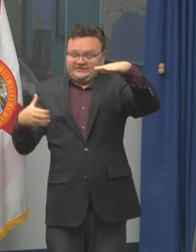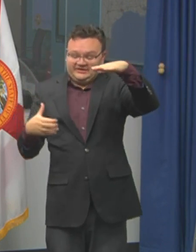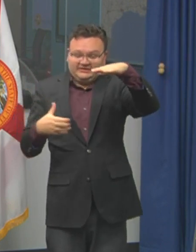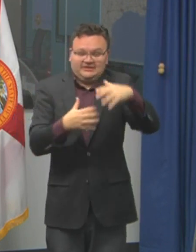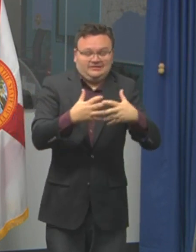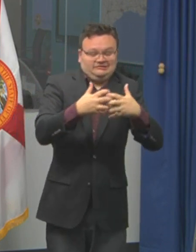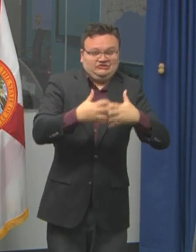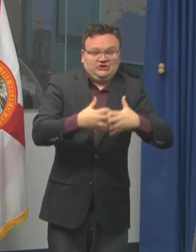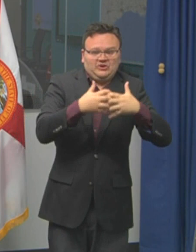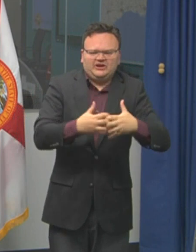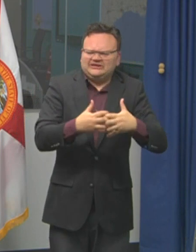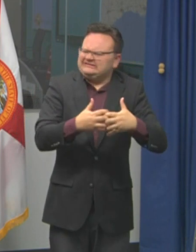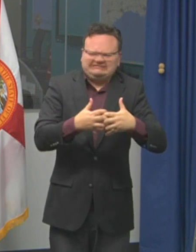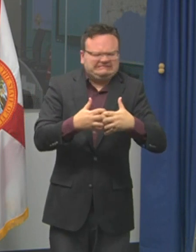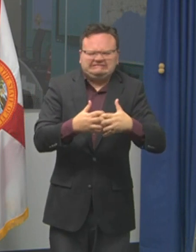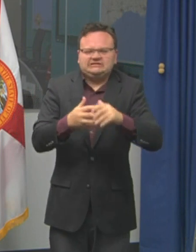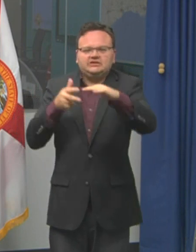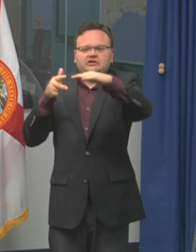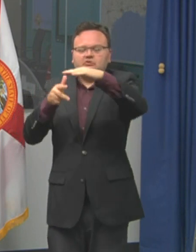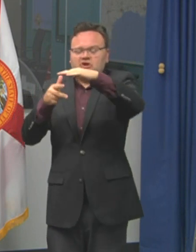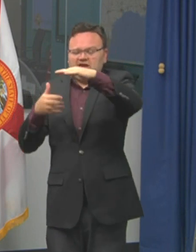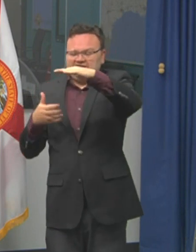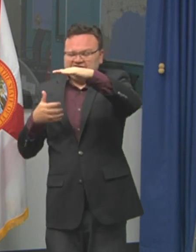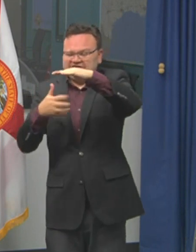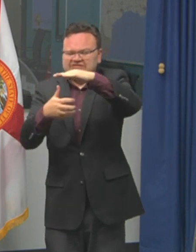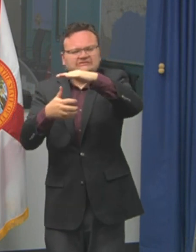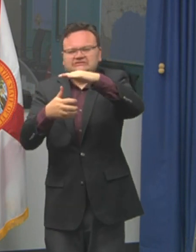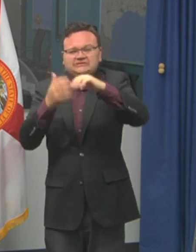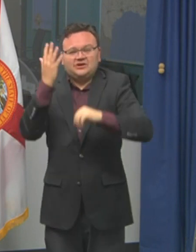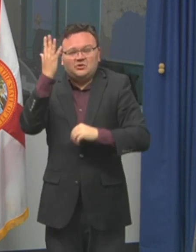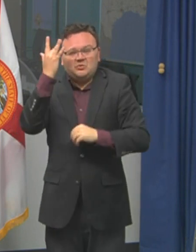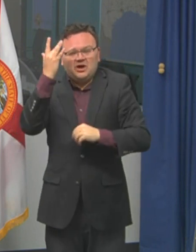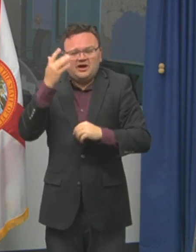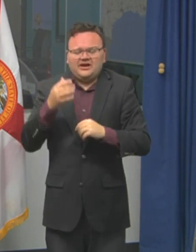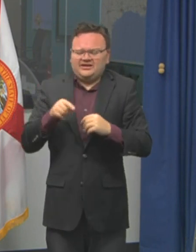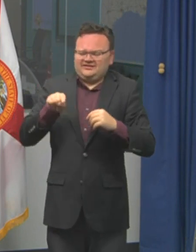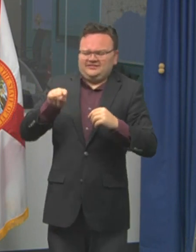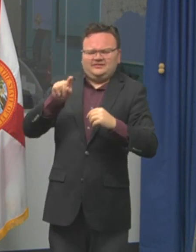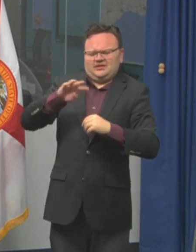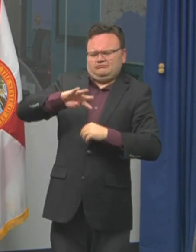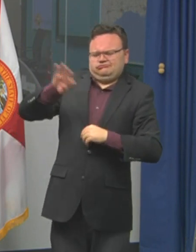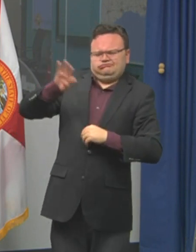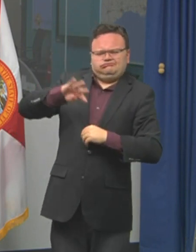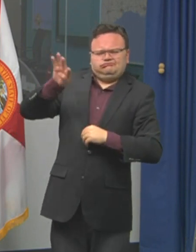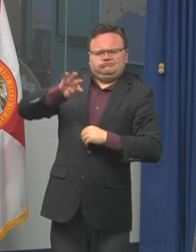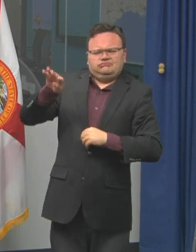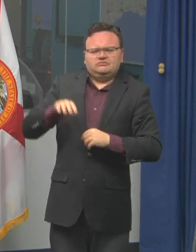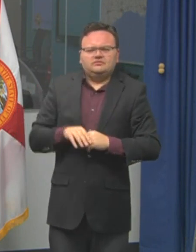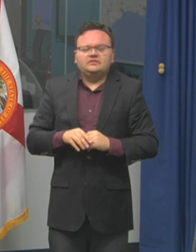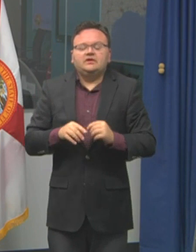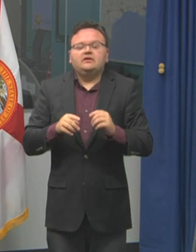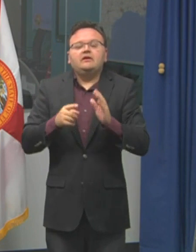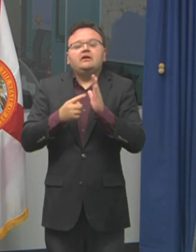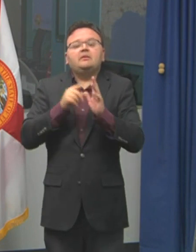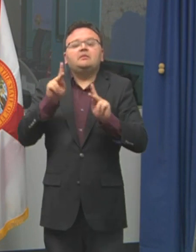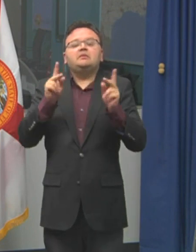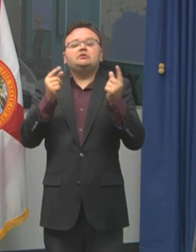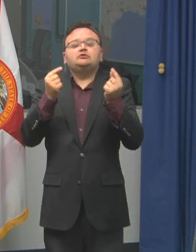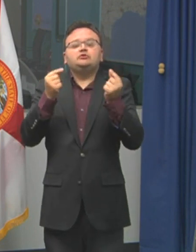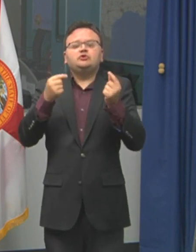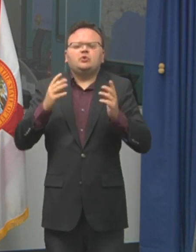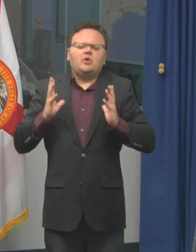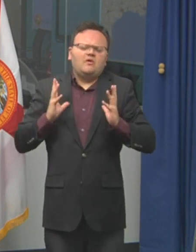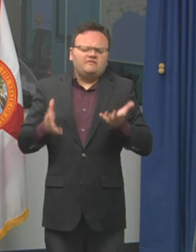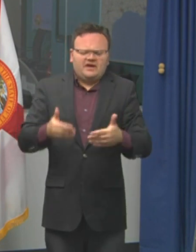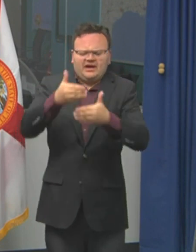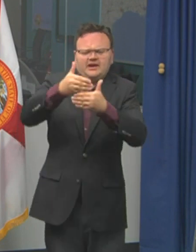not inside your garage and also not inside under an open window. Sometimes people will put it right out their window, have the